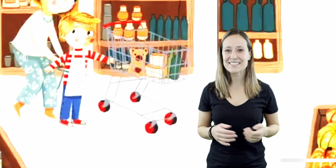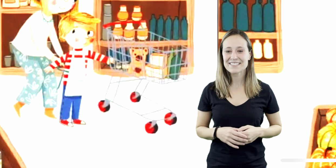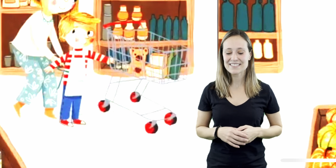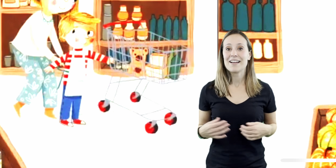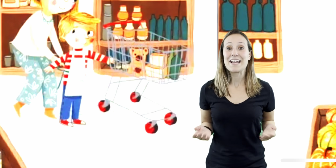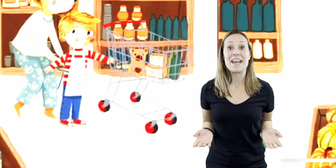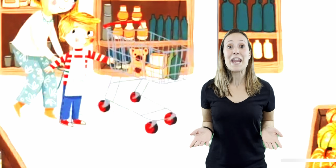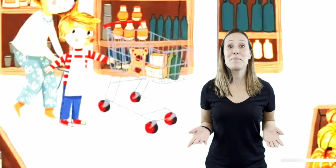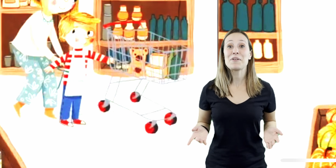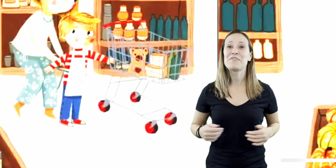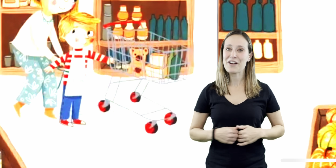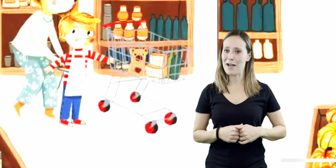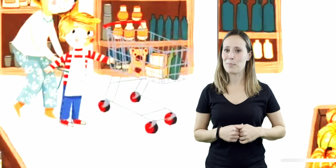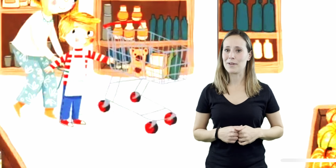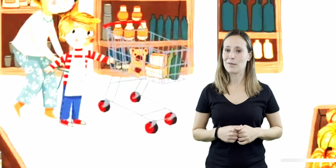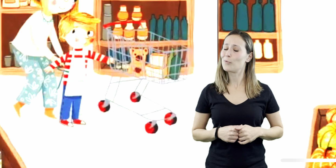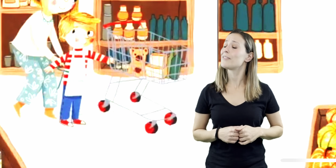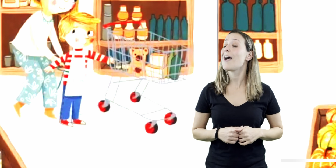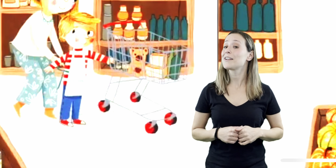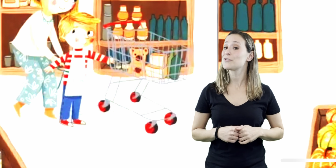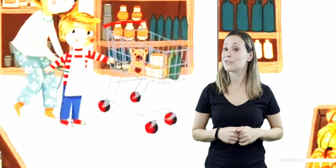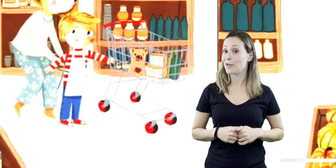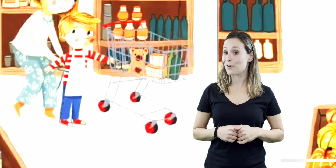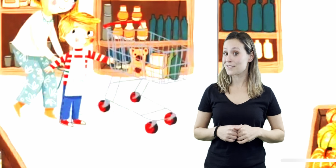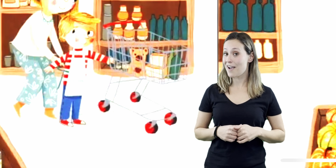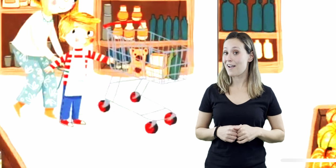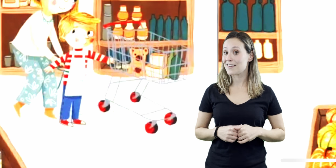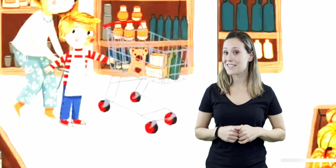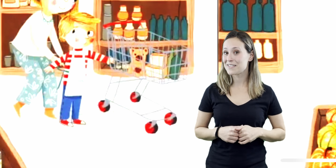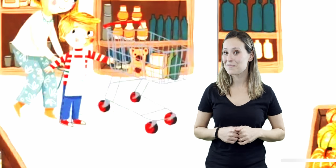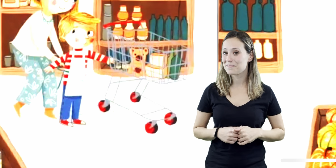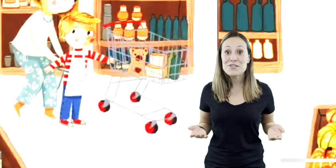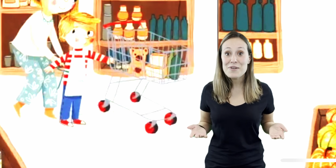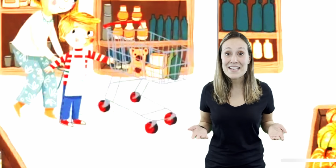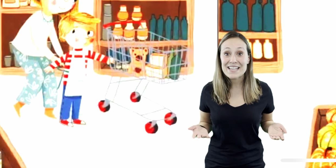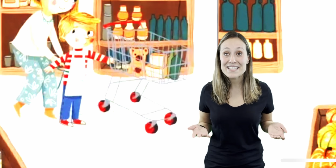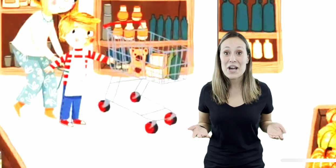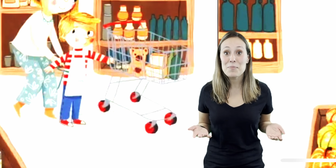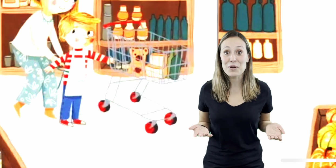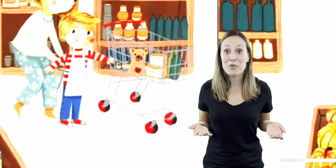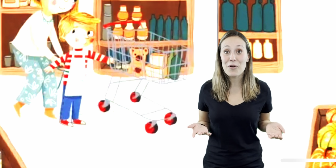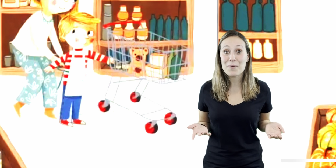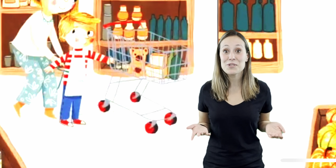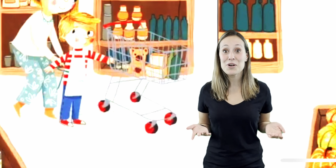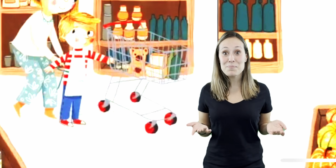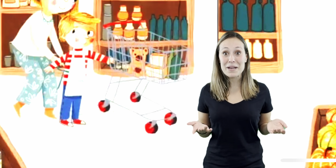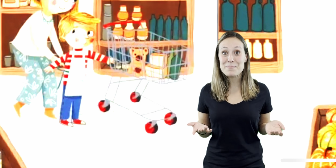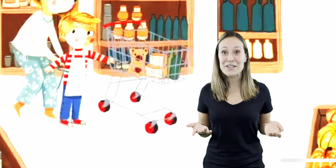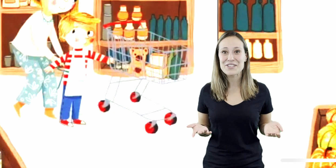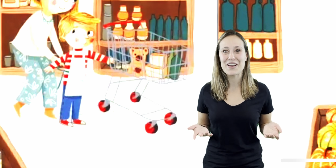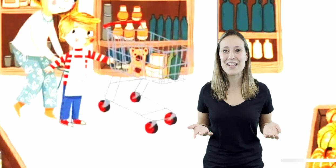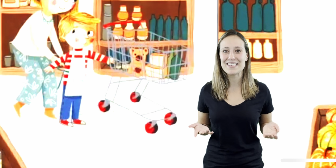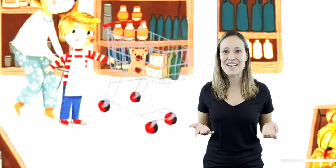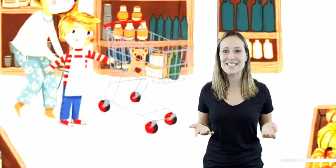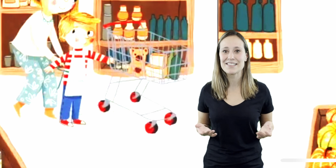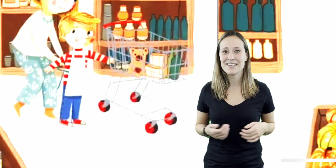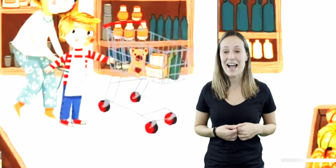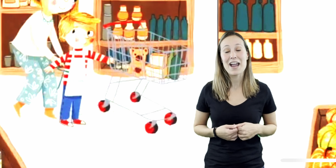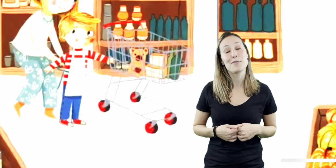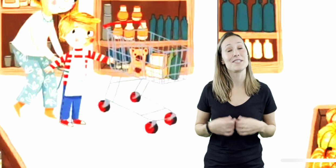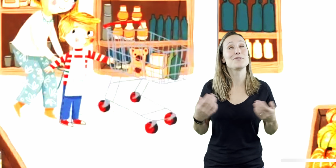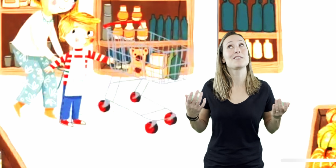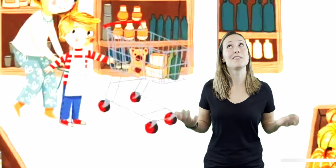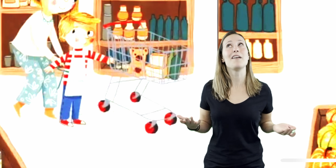Aha! An apron for helping with extra long ties. Do you guys like to help your grown-ups cook big meals on holidays?